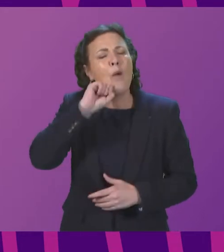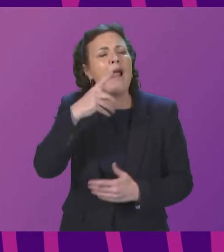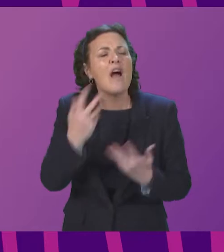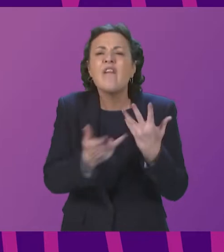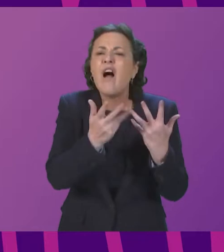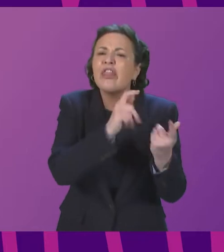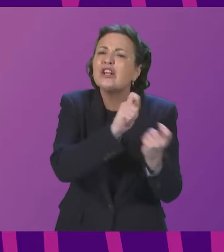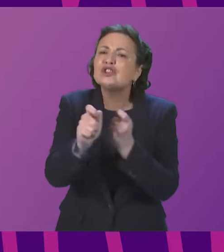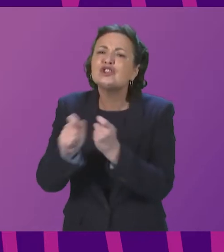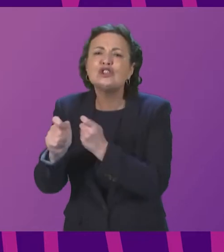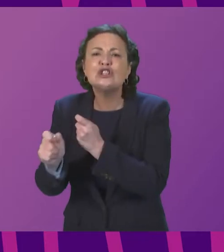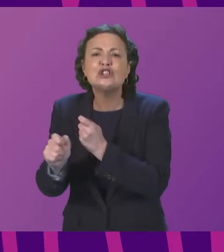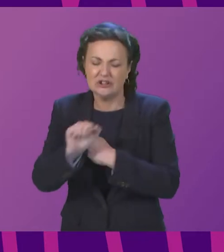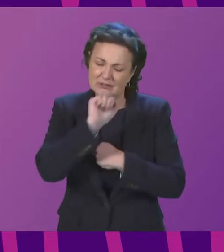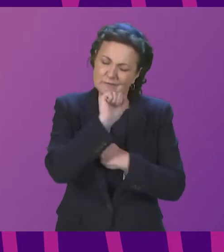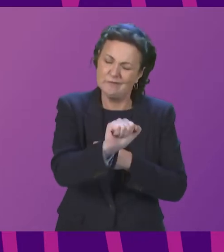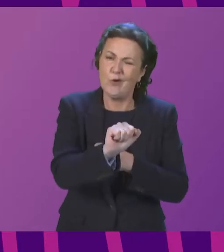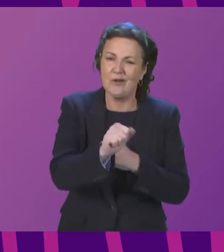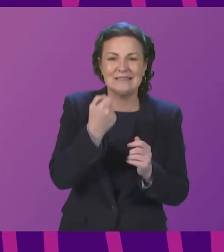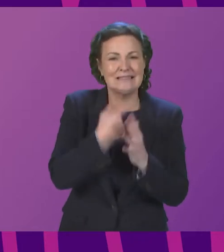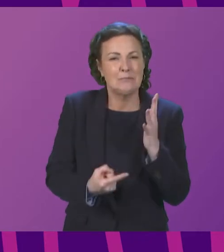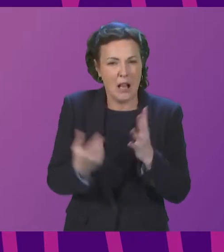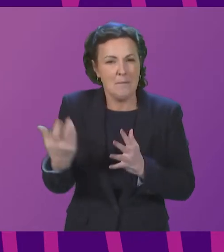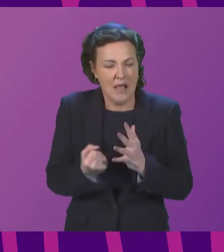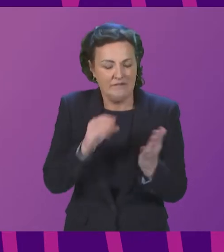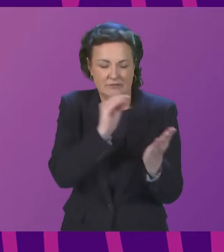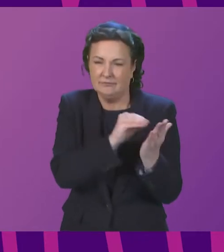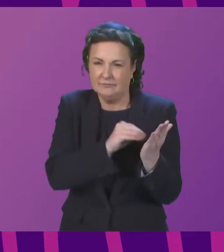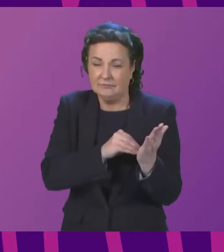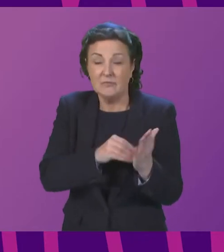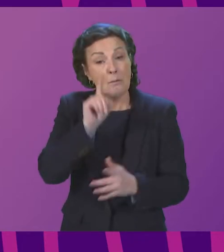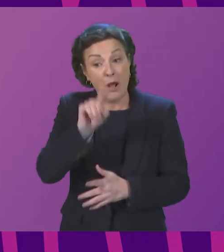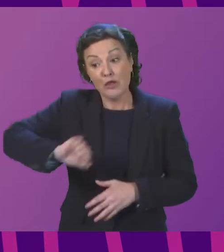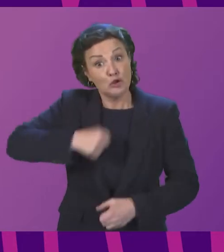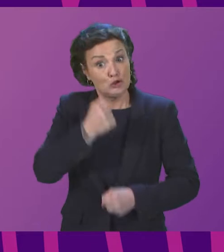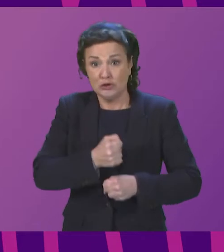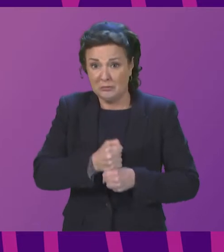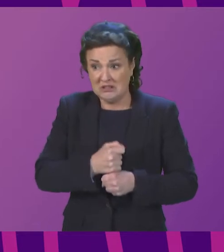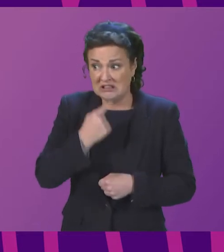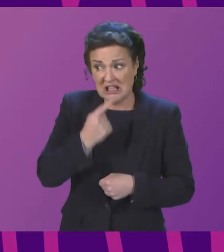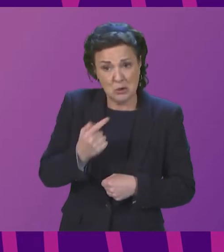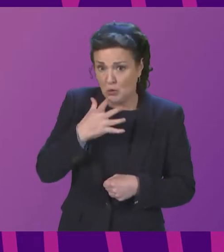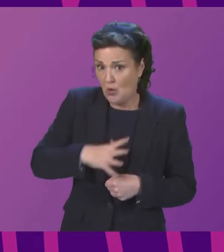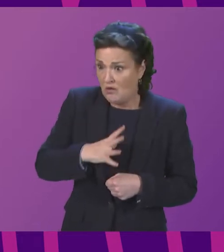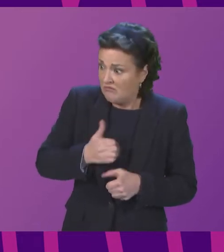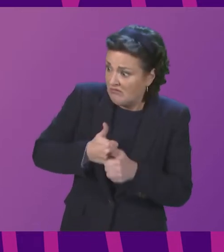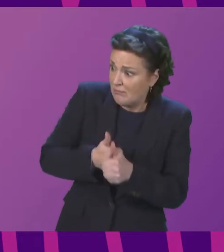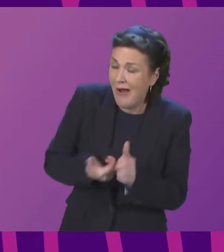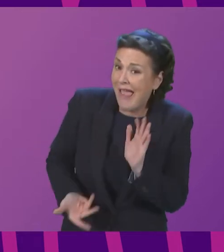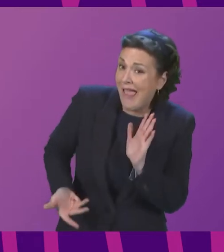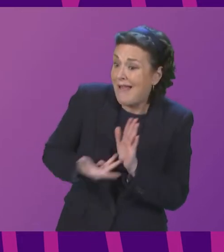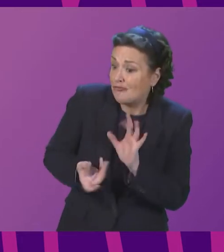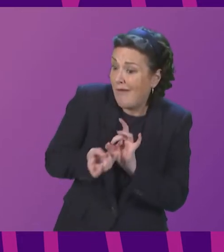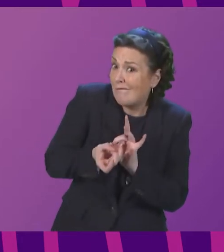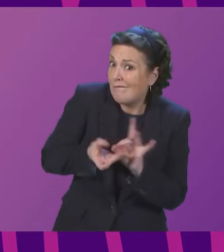are detailed in the clerk's note before you. The Scottish Government has stated that it does not support an additional fast track route specifically